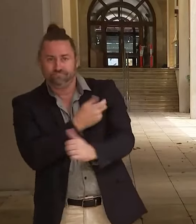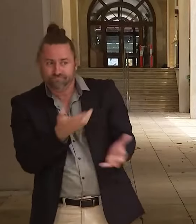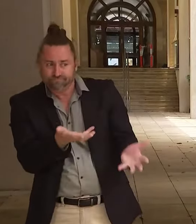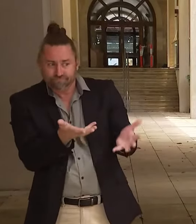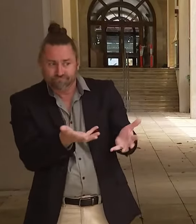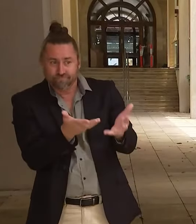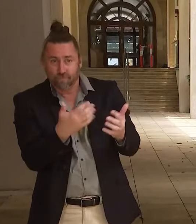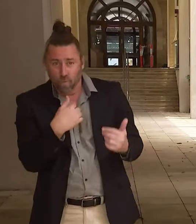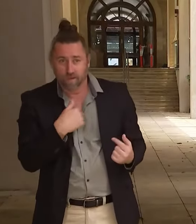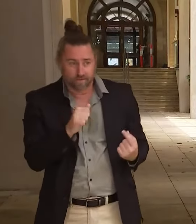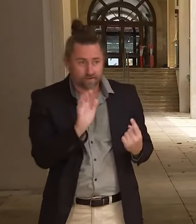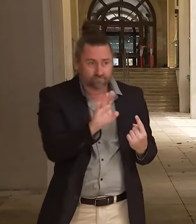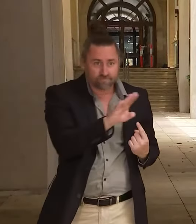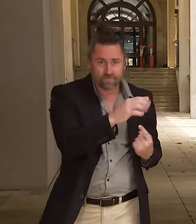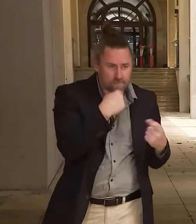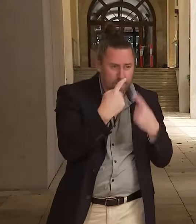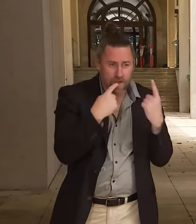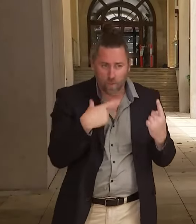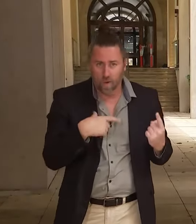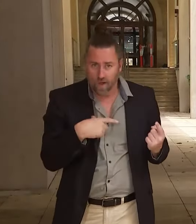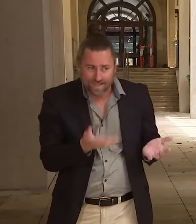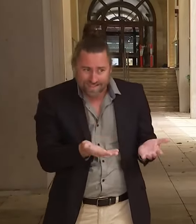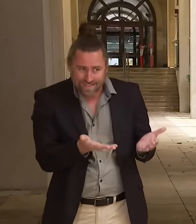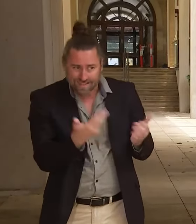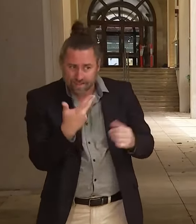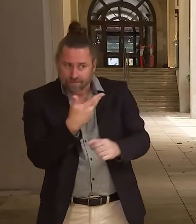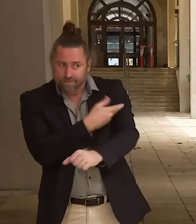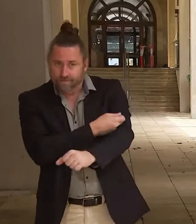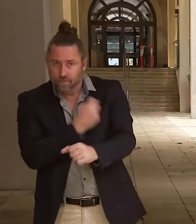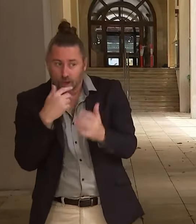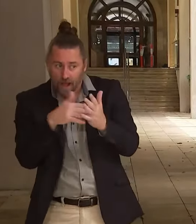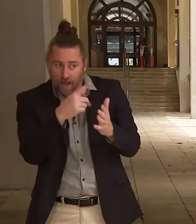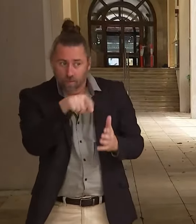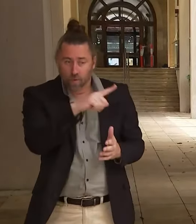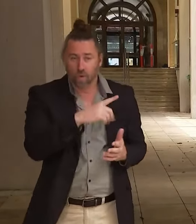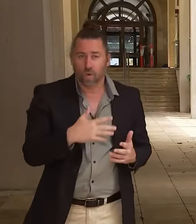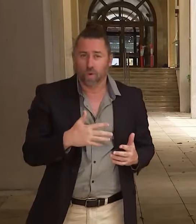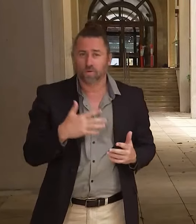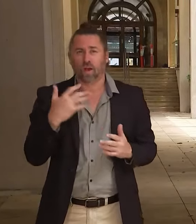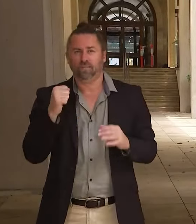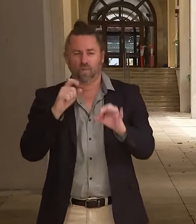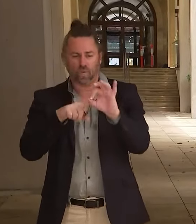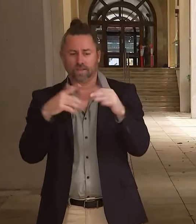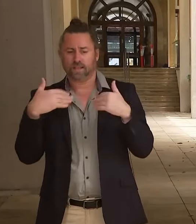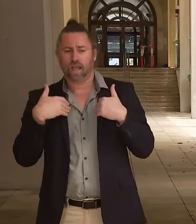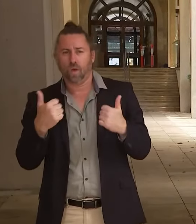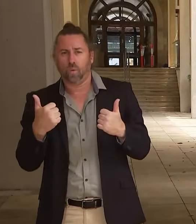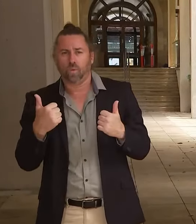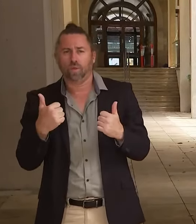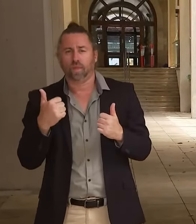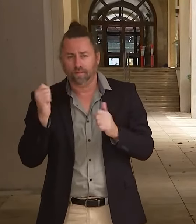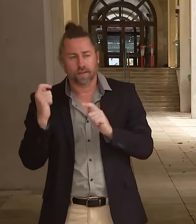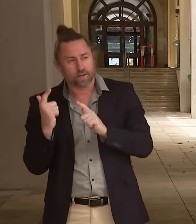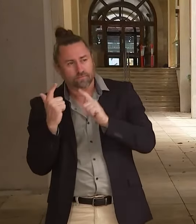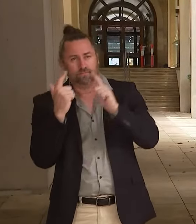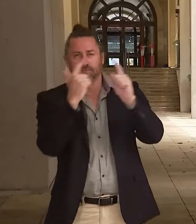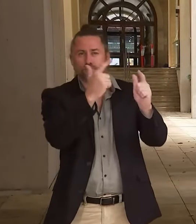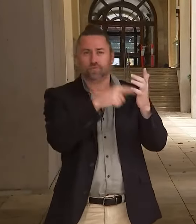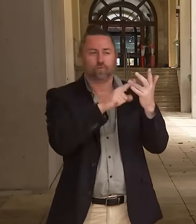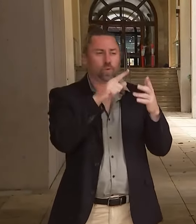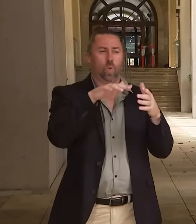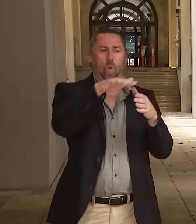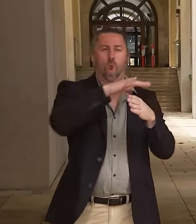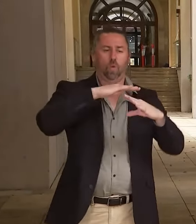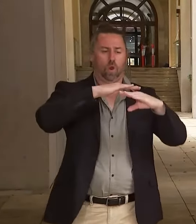are actively pursuing measures to increase the rate. So there are teams from Queensland Health in all these areas helping the